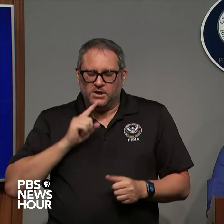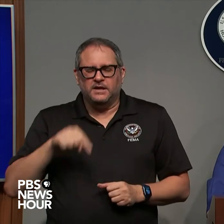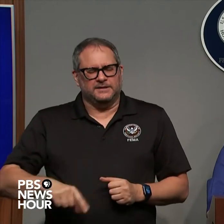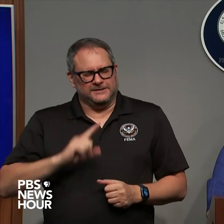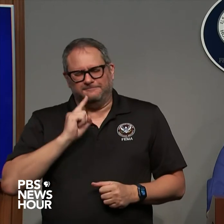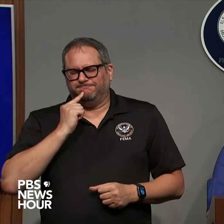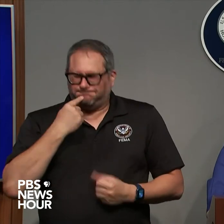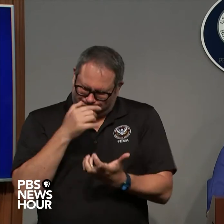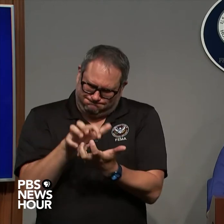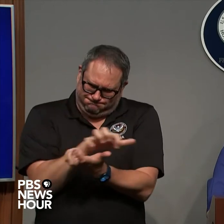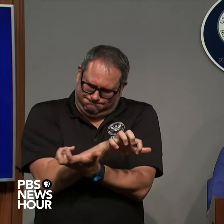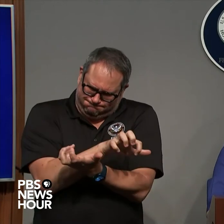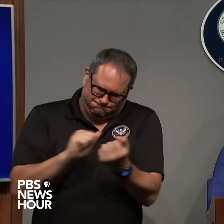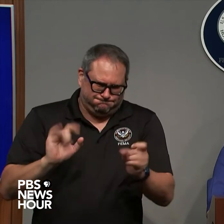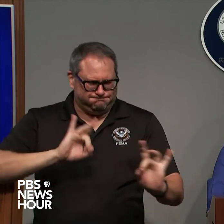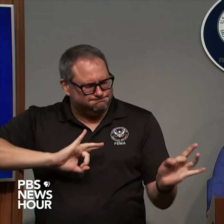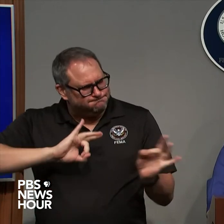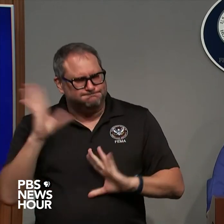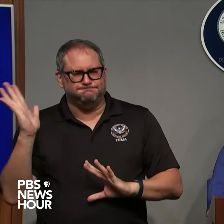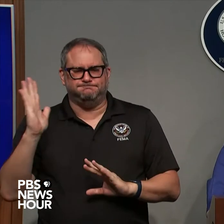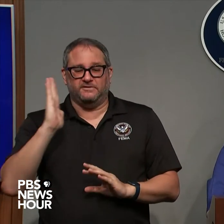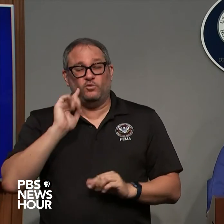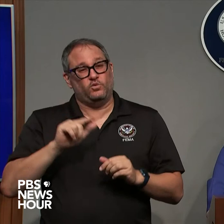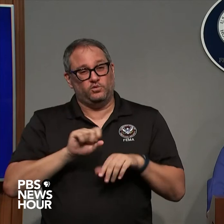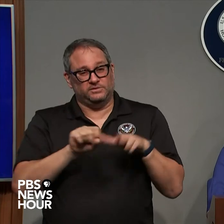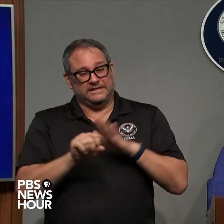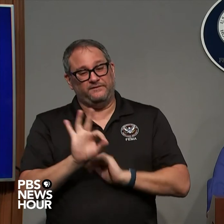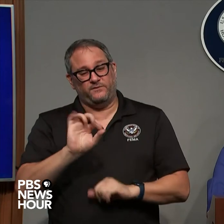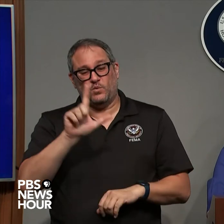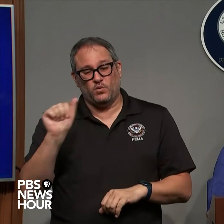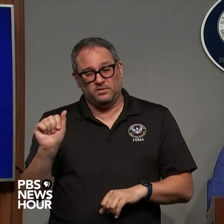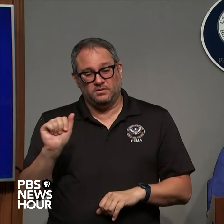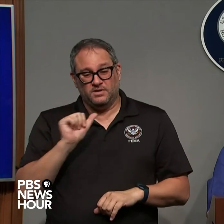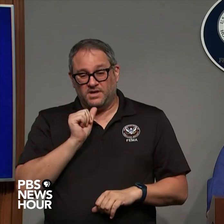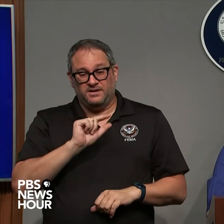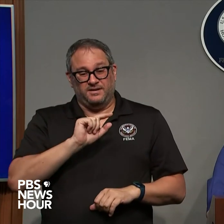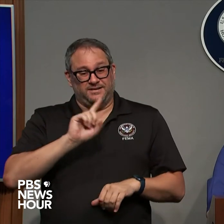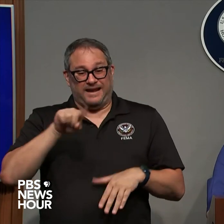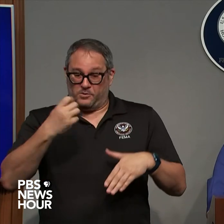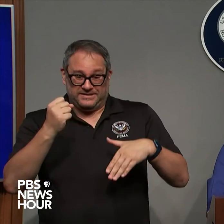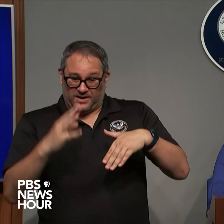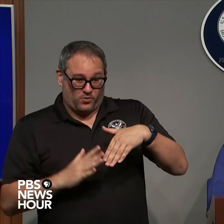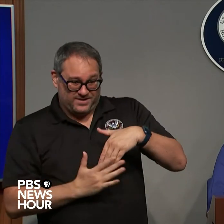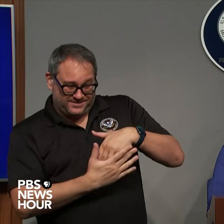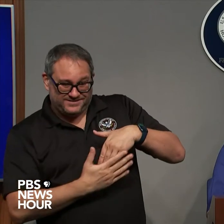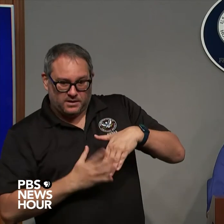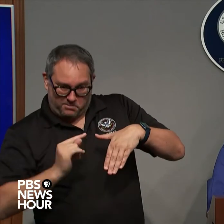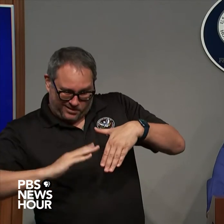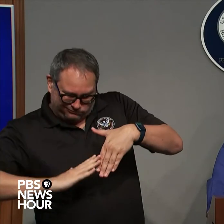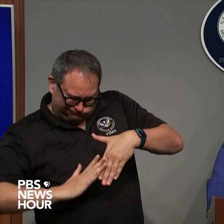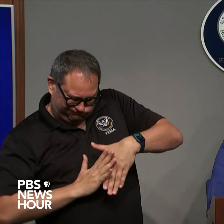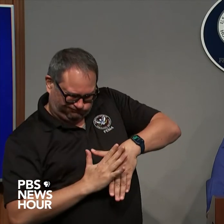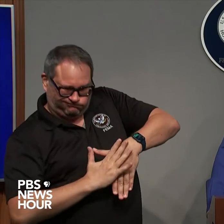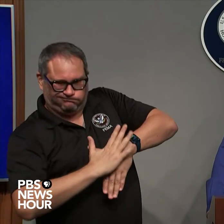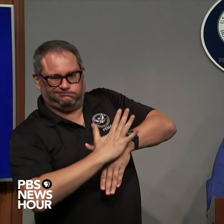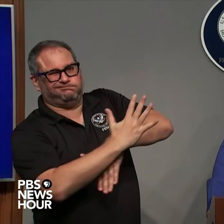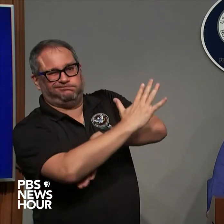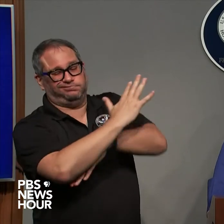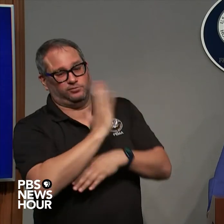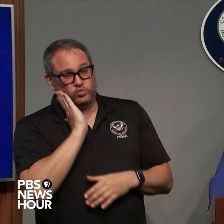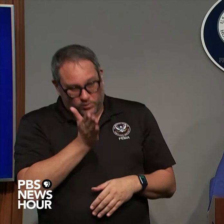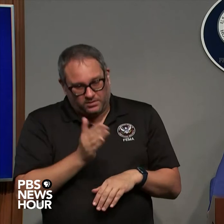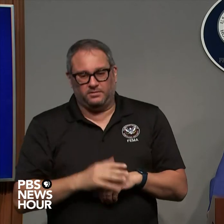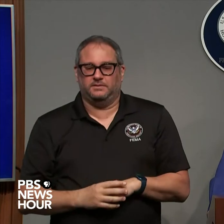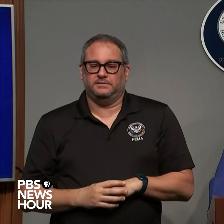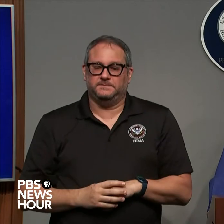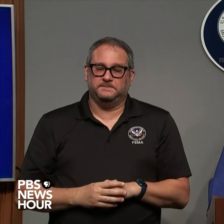for parts of Florida not just on the southwest coast but also inland associated with some of these impacts this is going to be a storm we talk about for